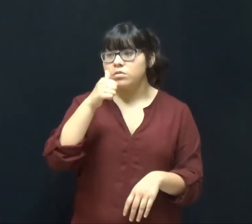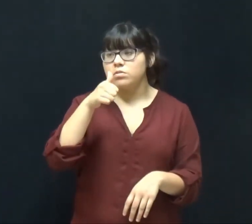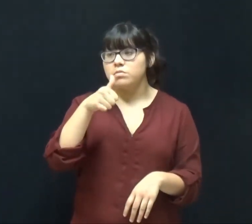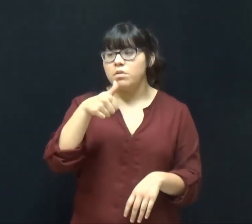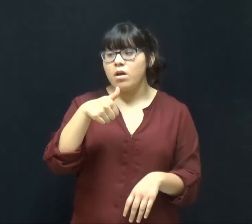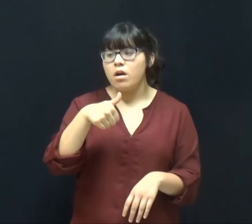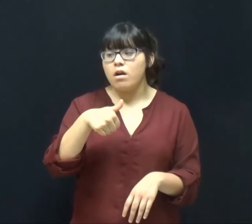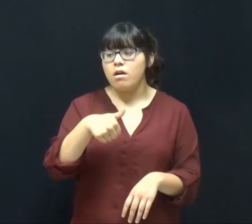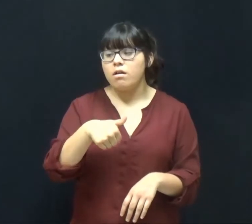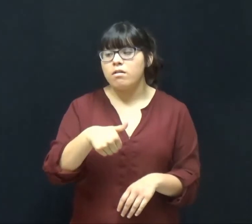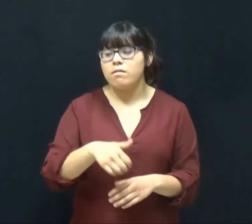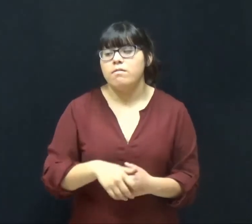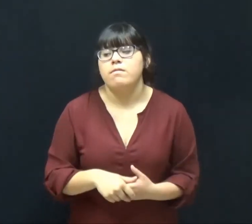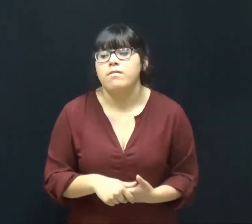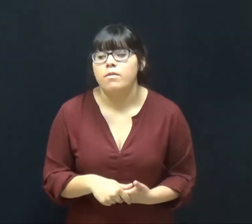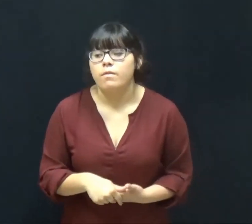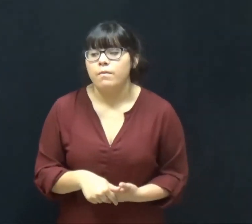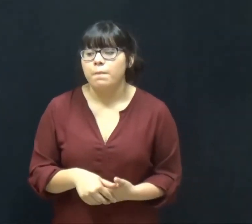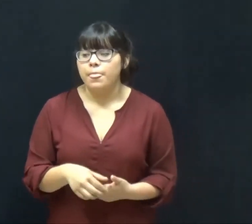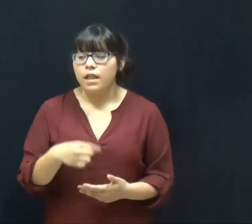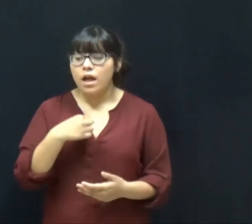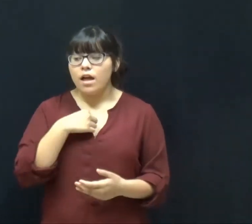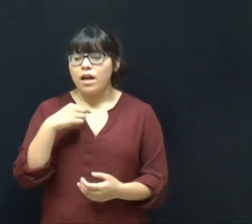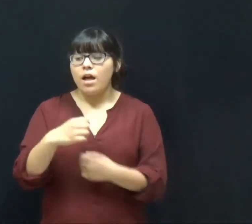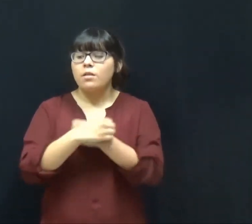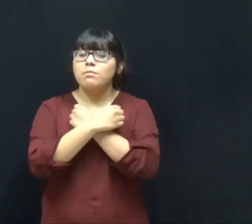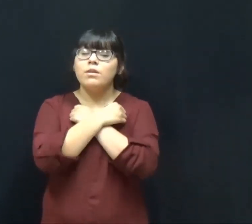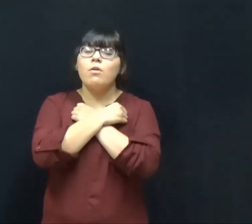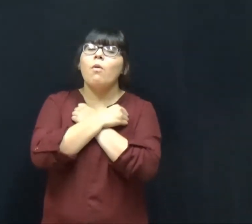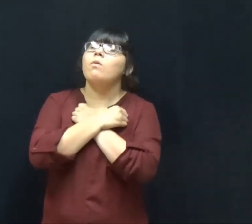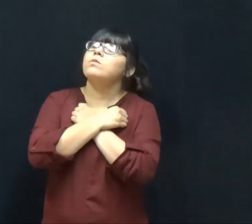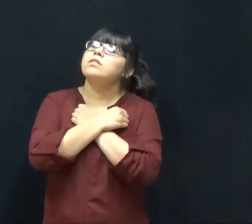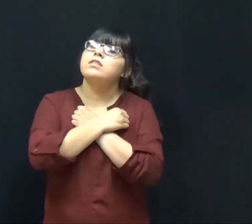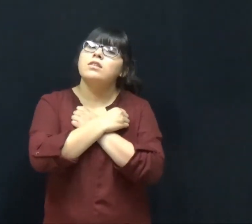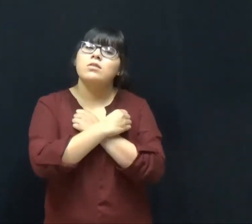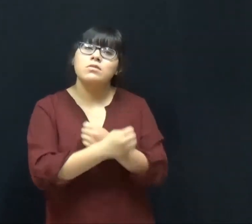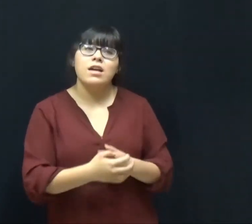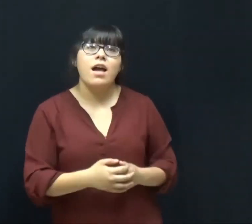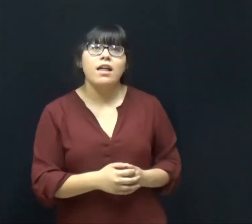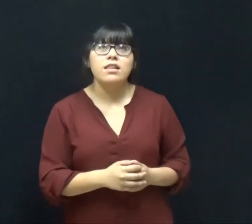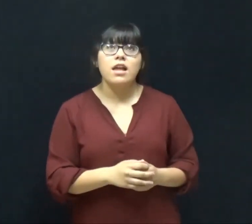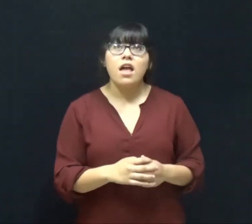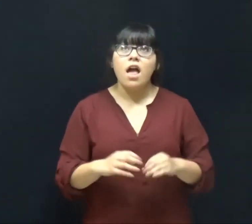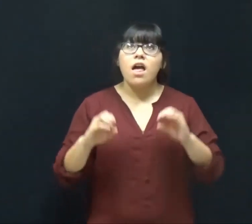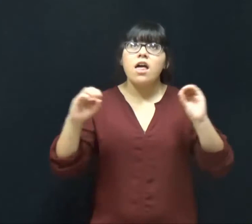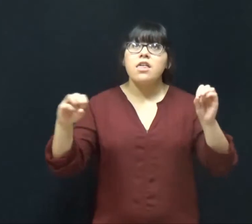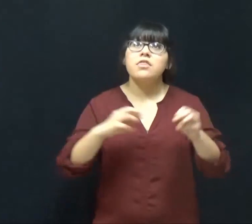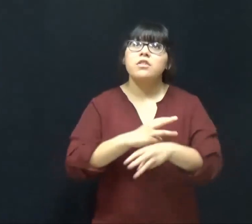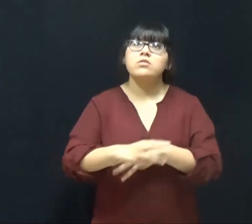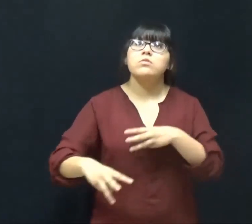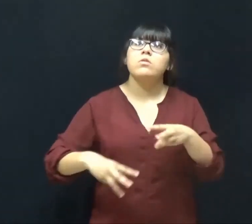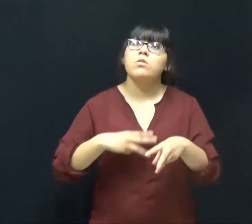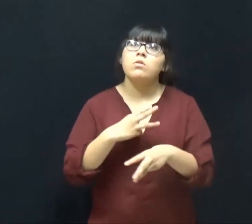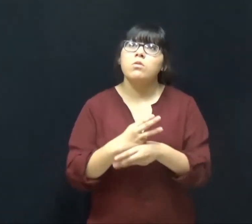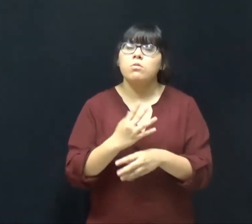tomorrow I'll be holding you tight And there's nowhere